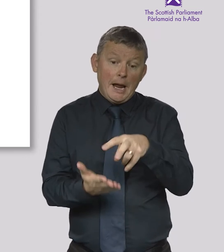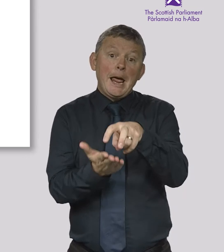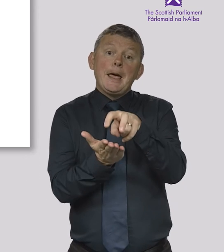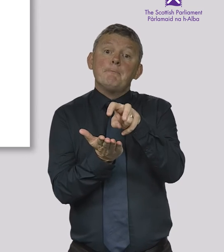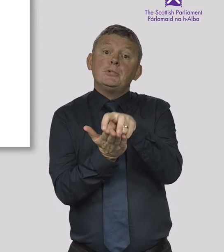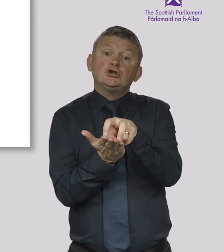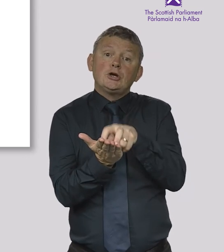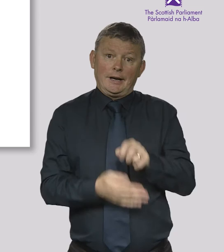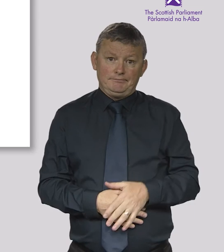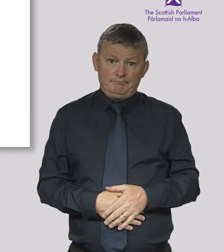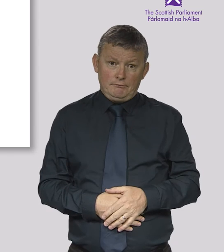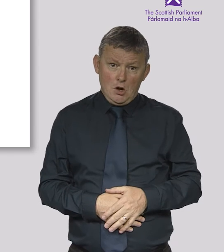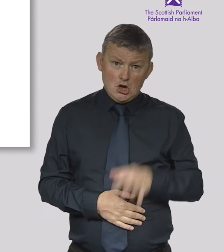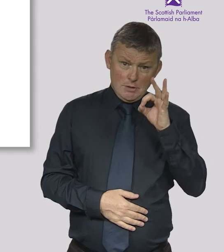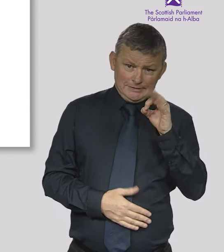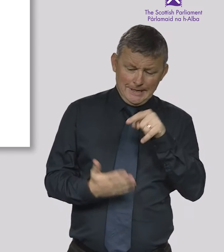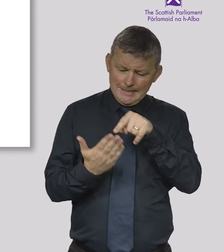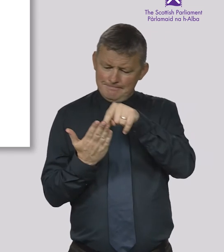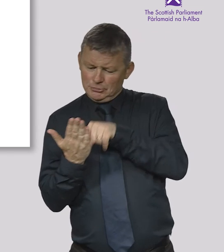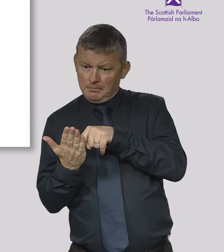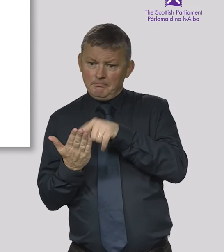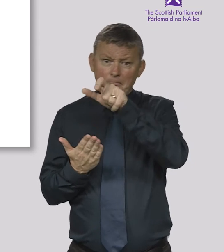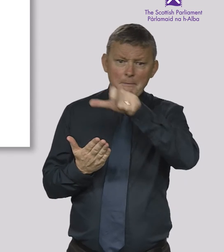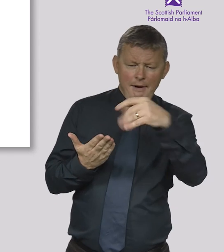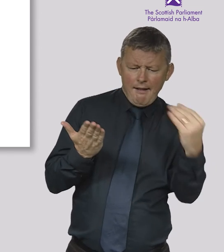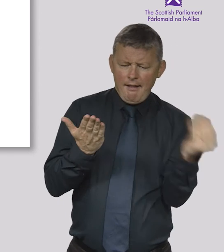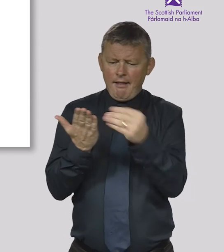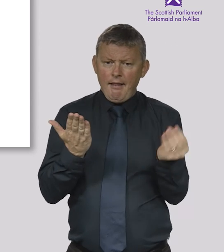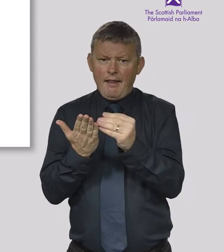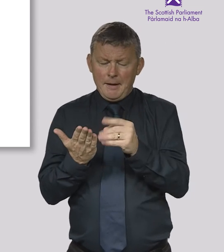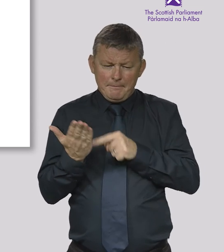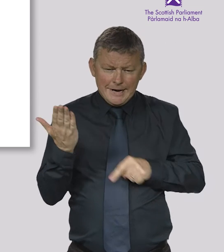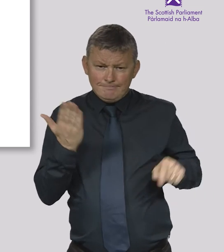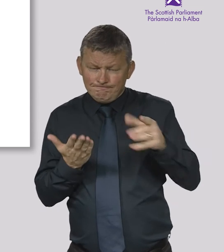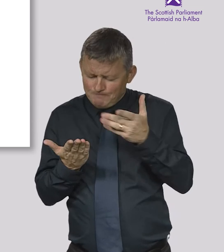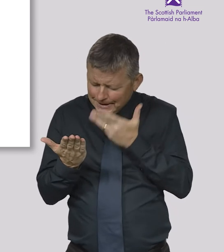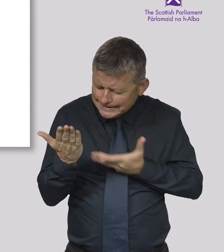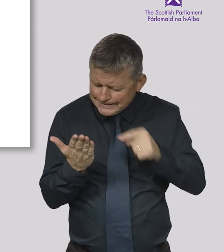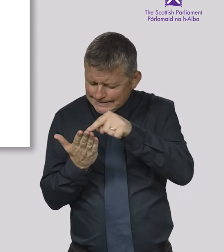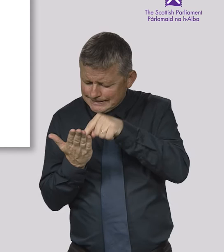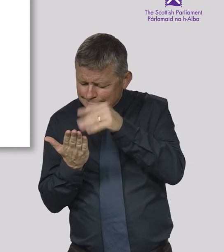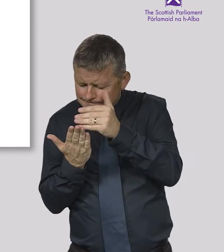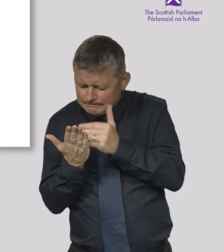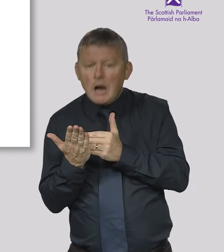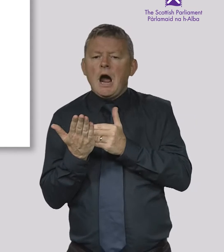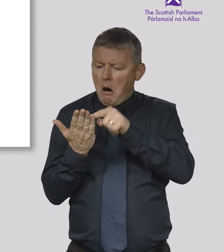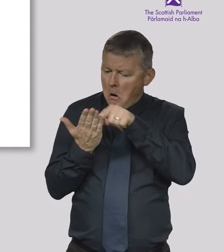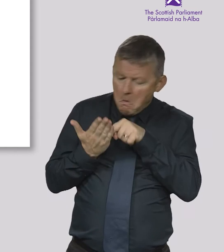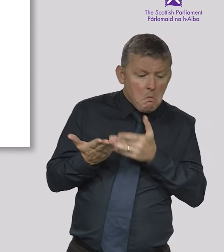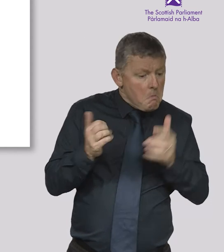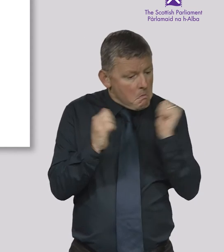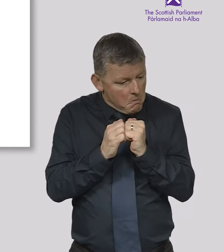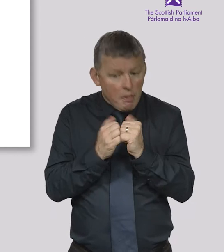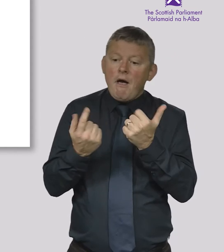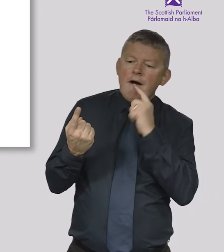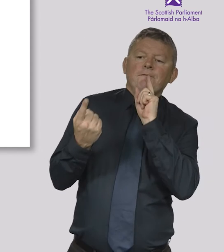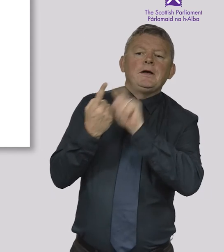Petitions Committees can consider and report on petitions that have been submitted by members of the public and groups who wish